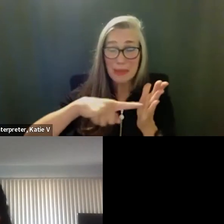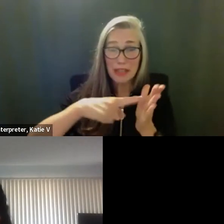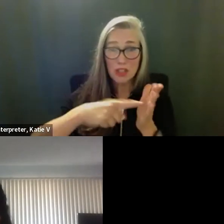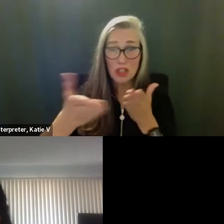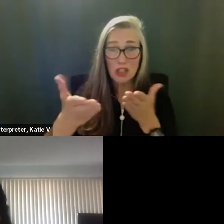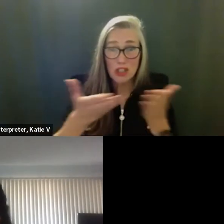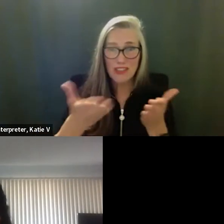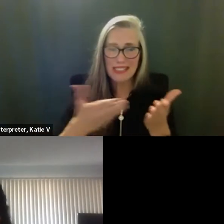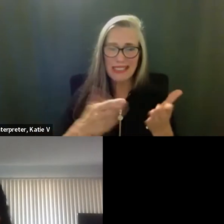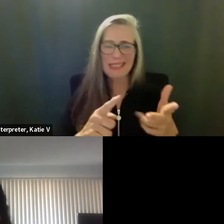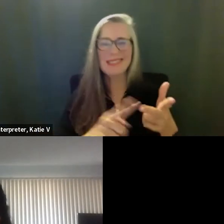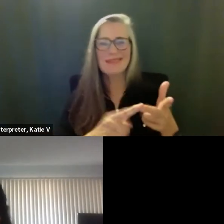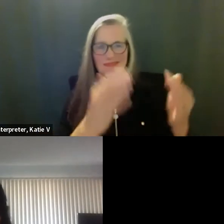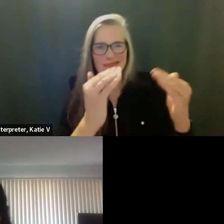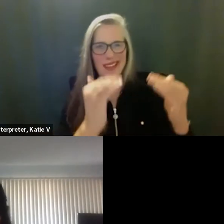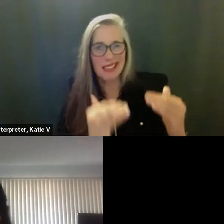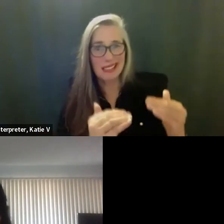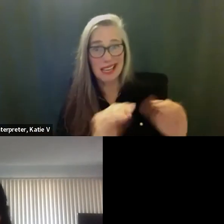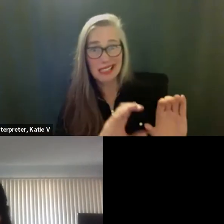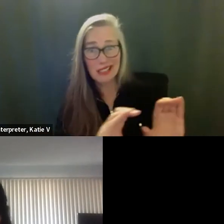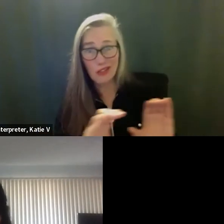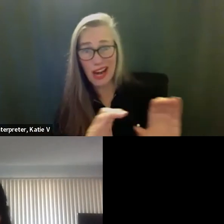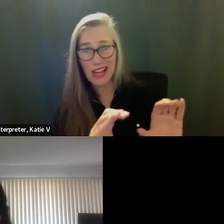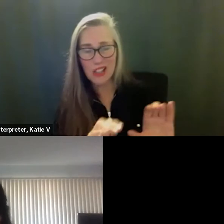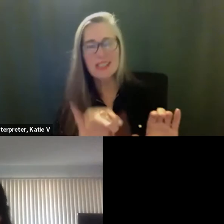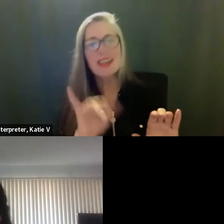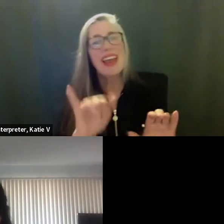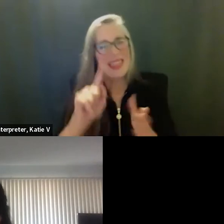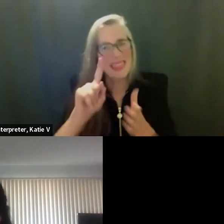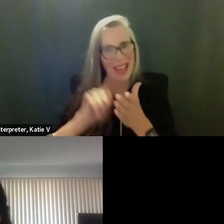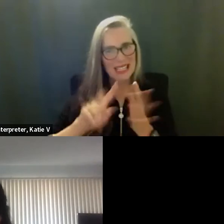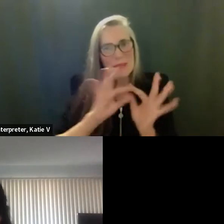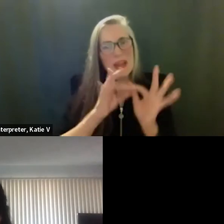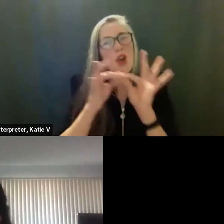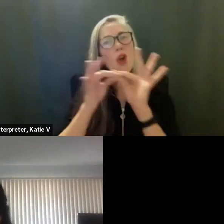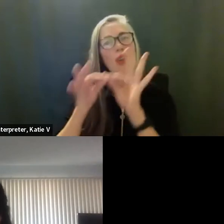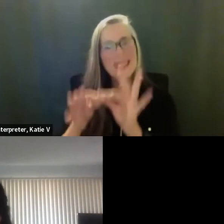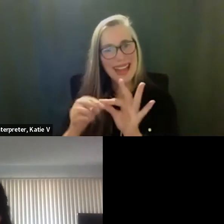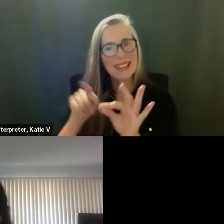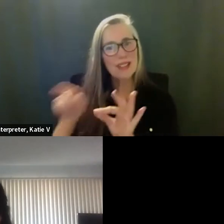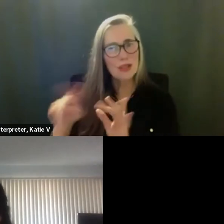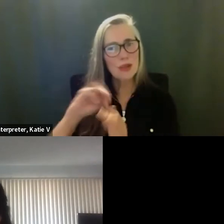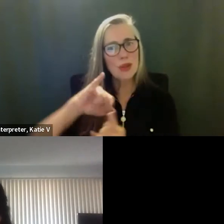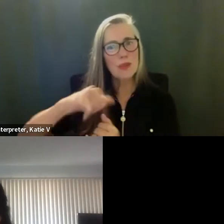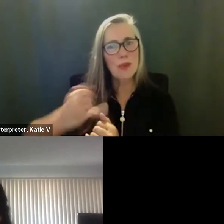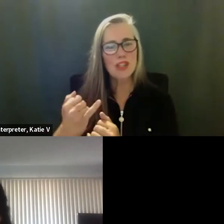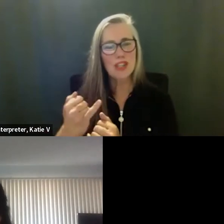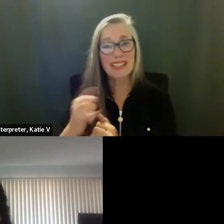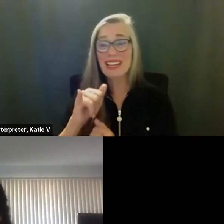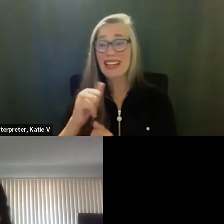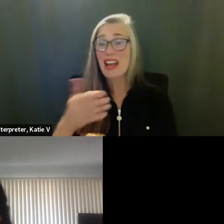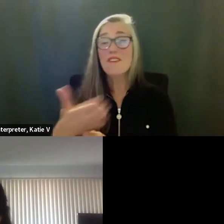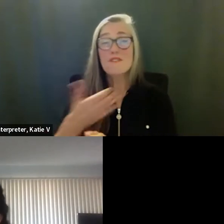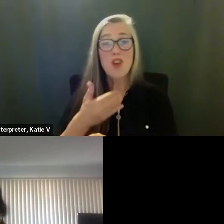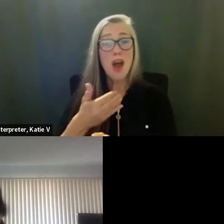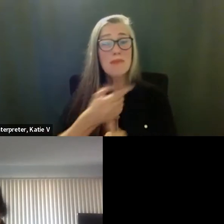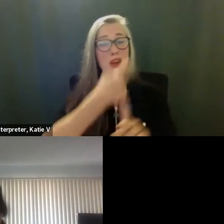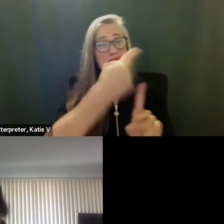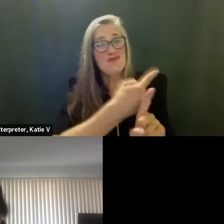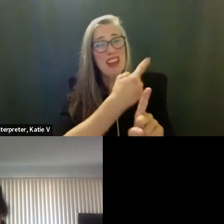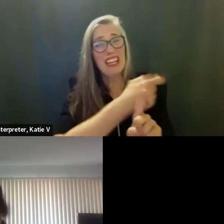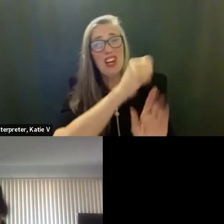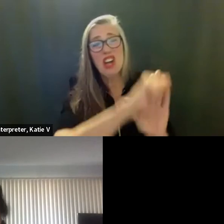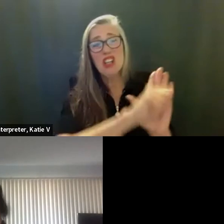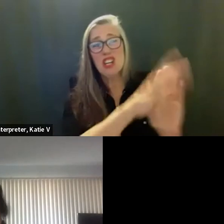action agenda, which is connected to this project. Uh, and that was also pulled out of the consent agenda because it's,